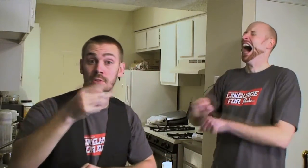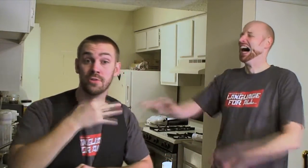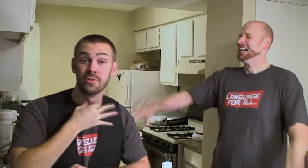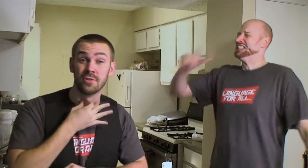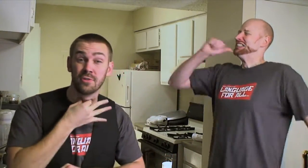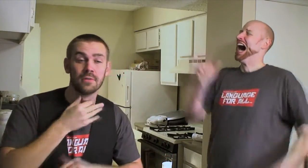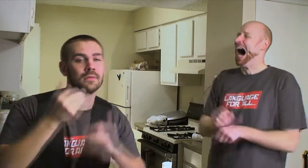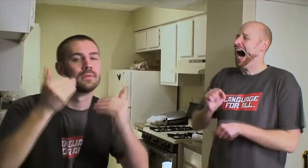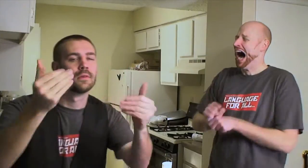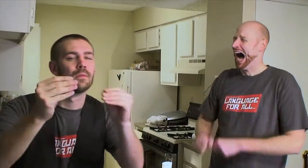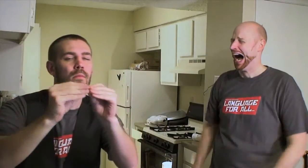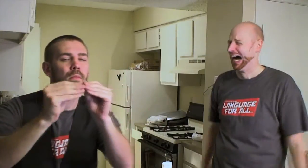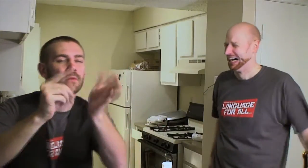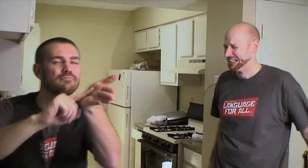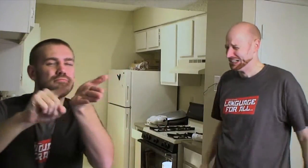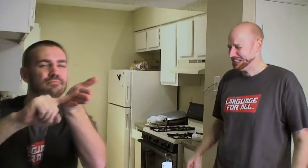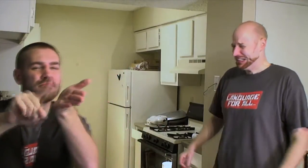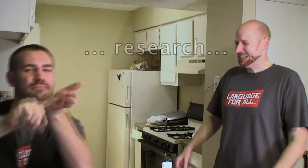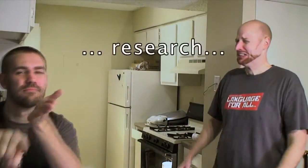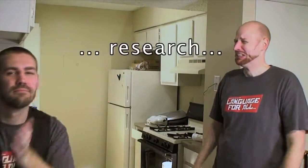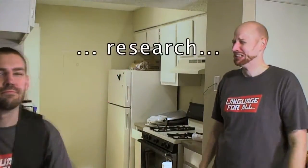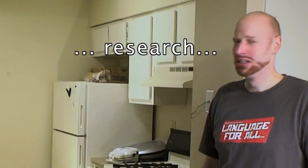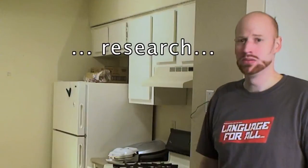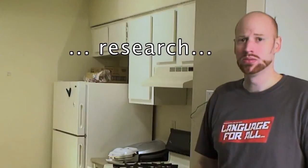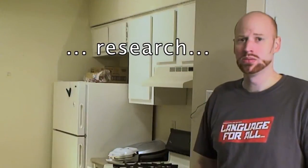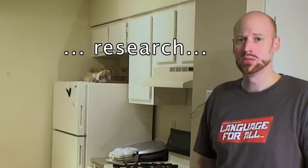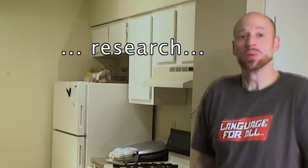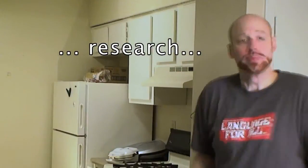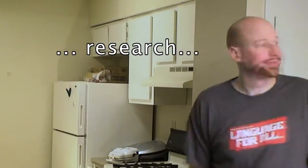extreme amount. It curious to know more? Why don't you do some research? Oh.